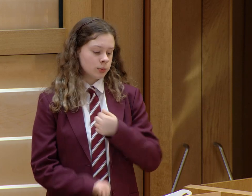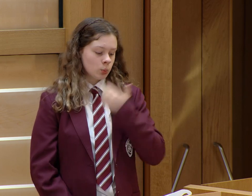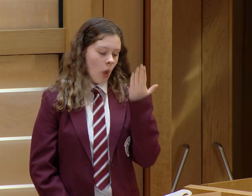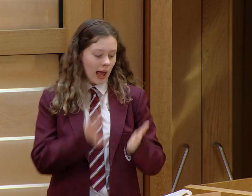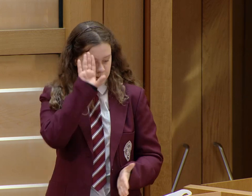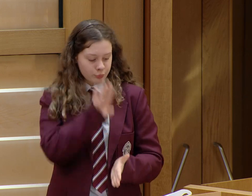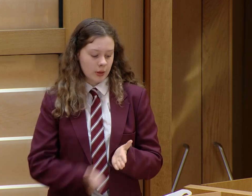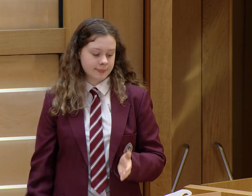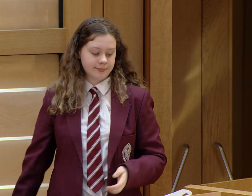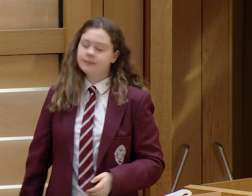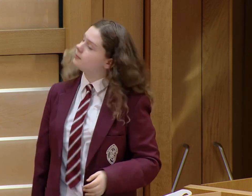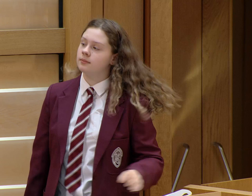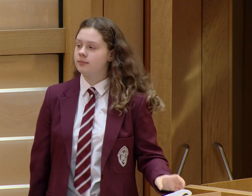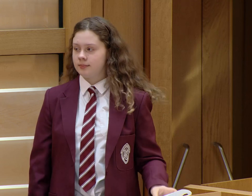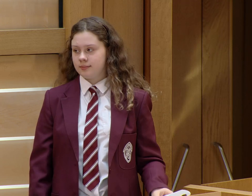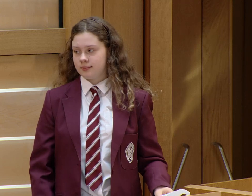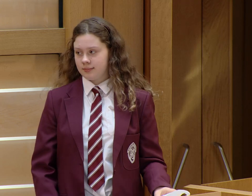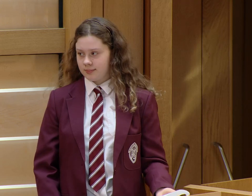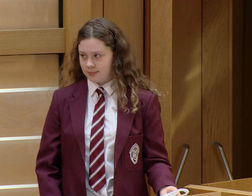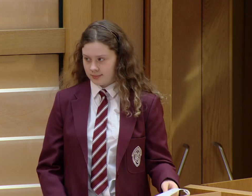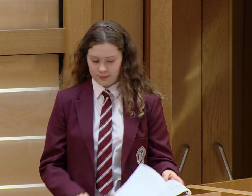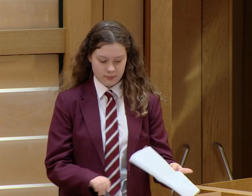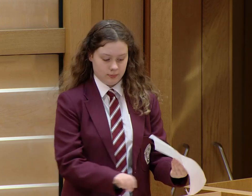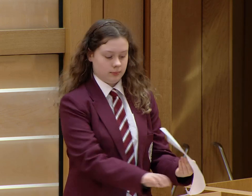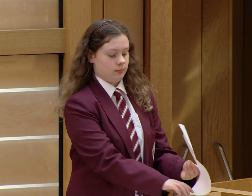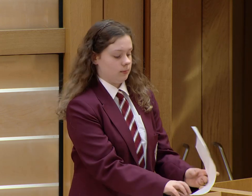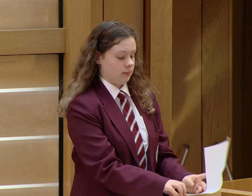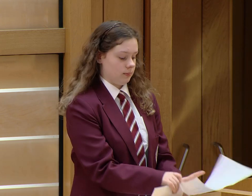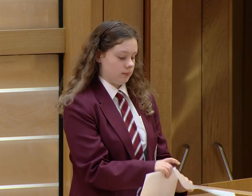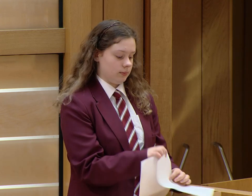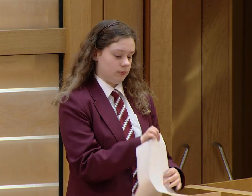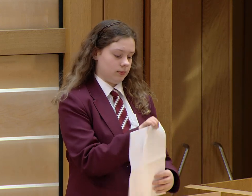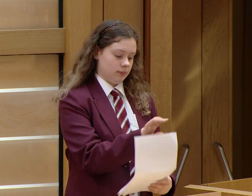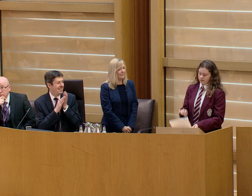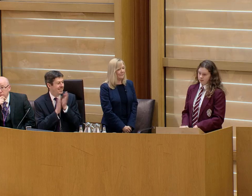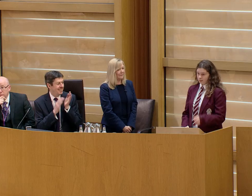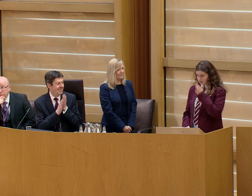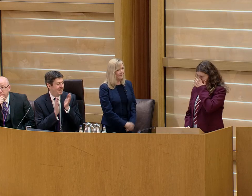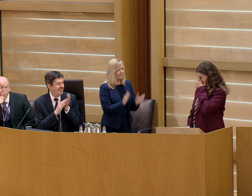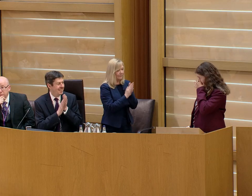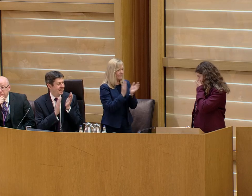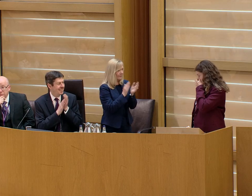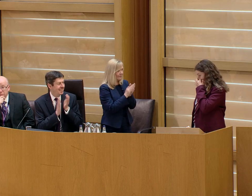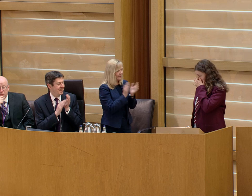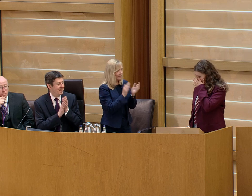for reflecting on my school experiences. Thank you. Thank